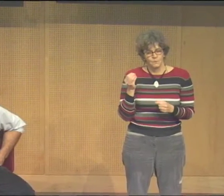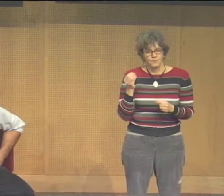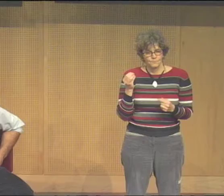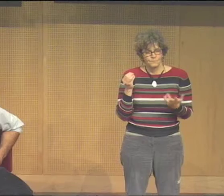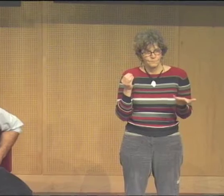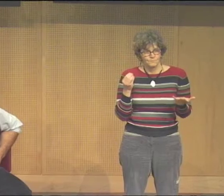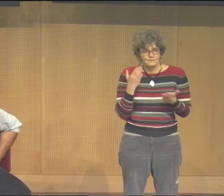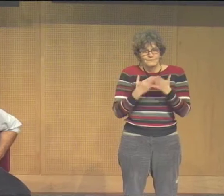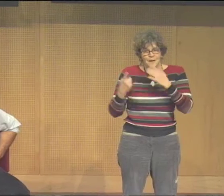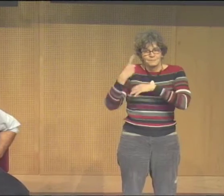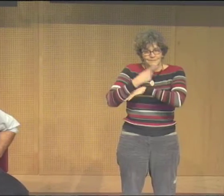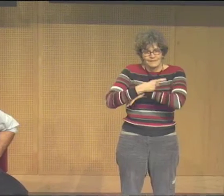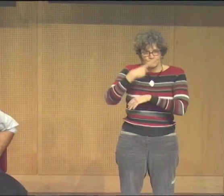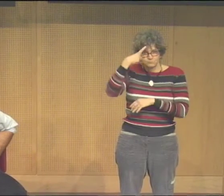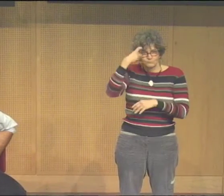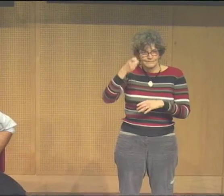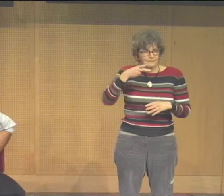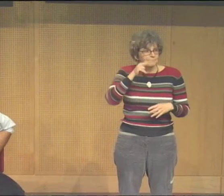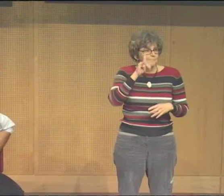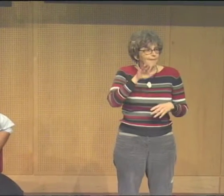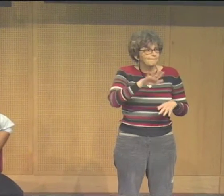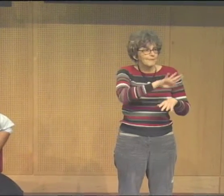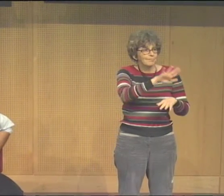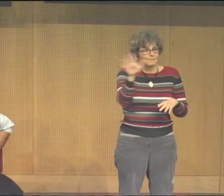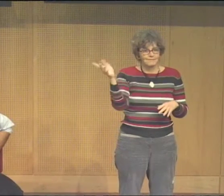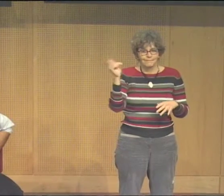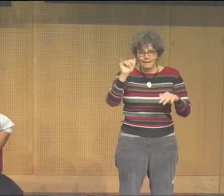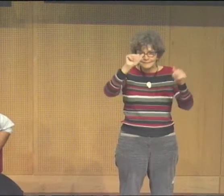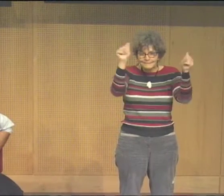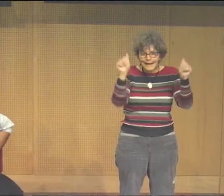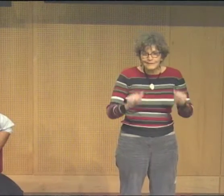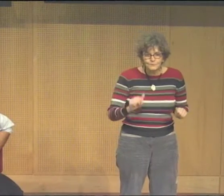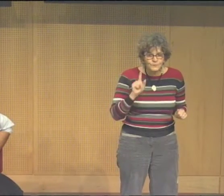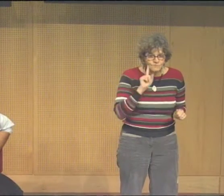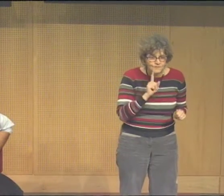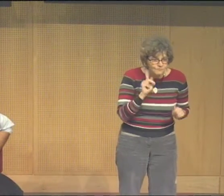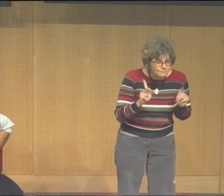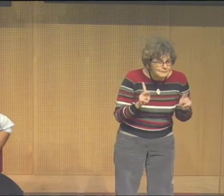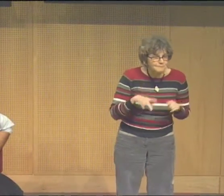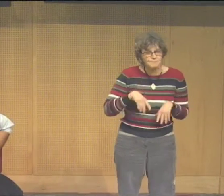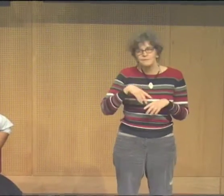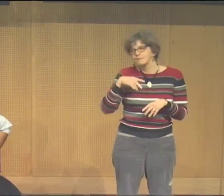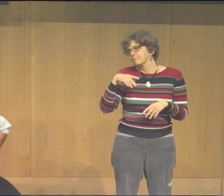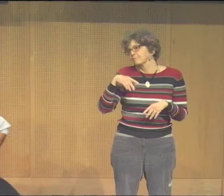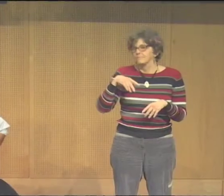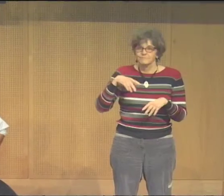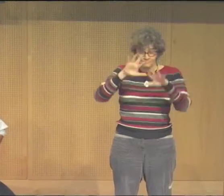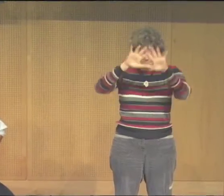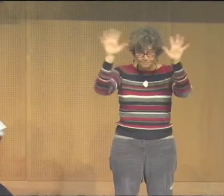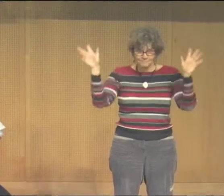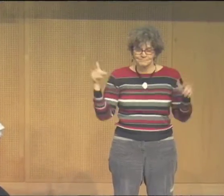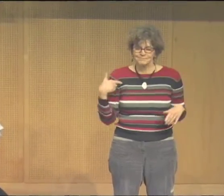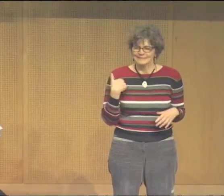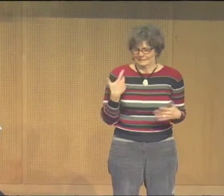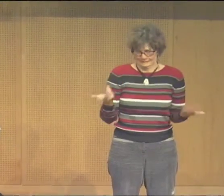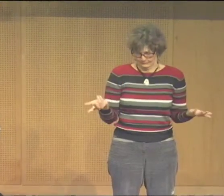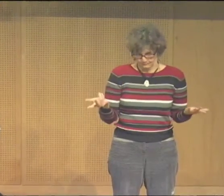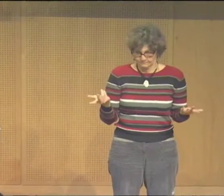we would continue our traditions through deaf culture so that there would be statues of deaf people out in the public